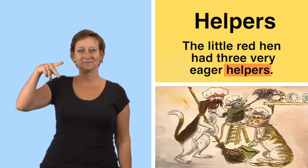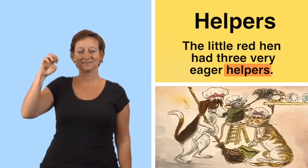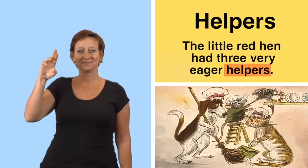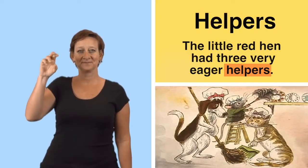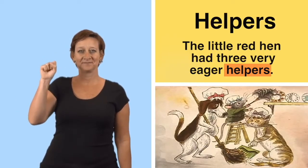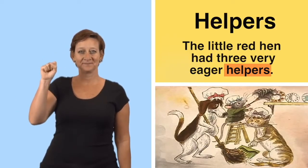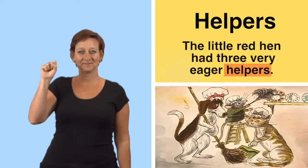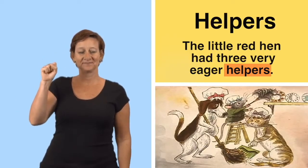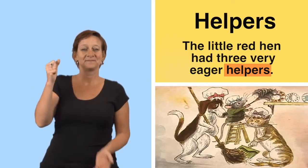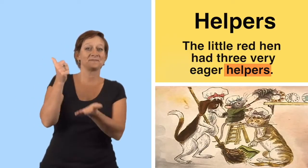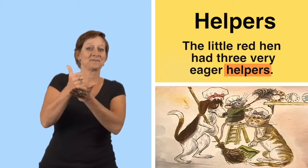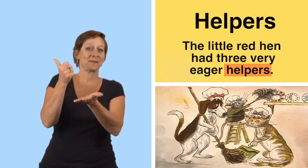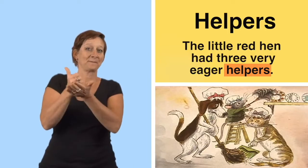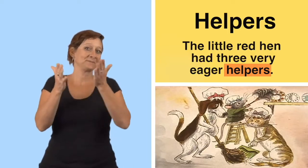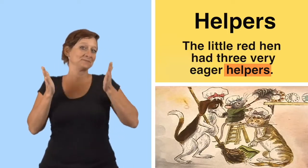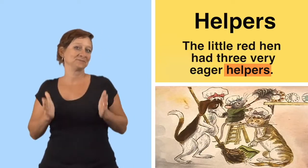helpers helpers